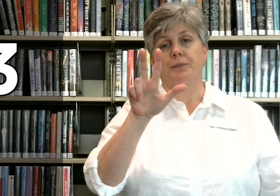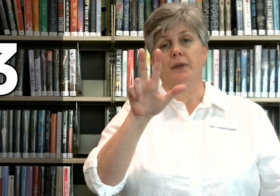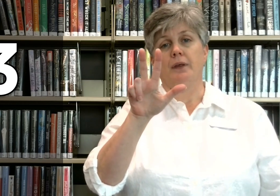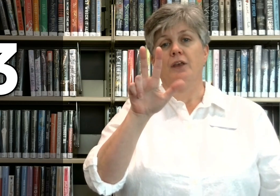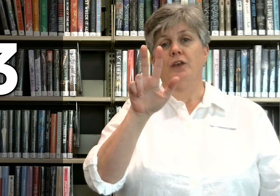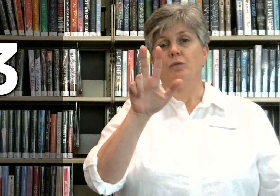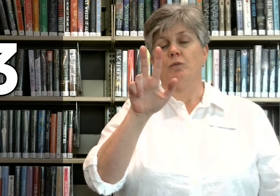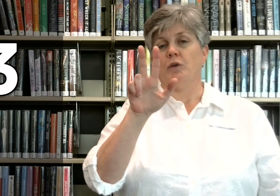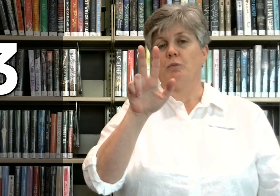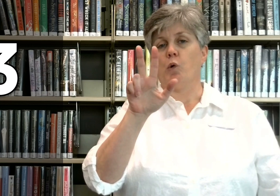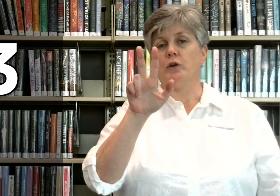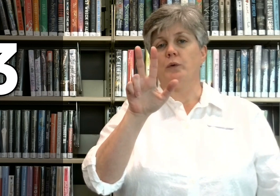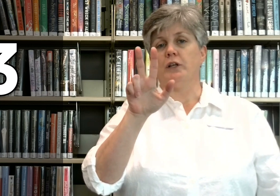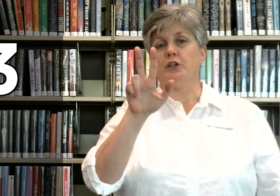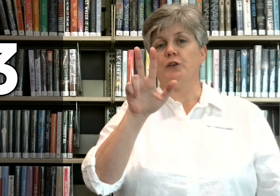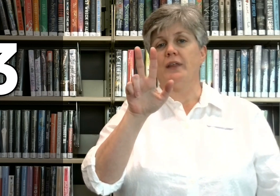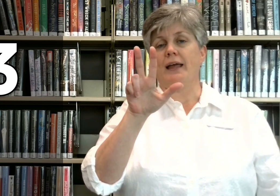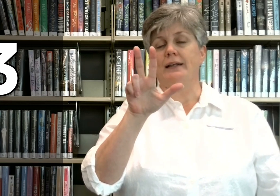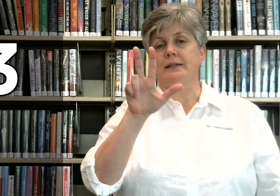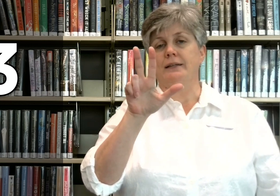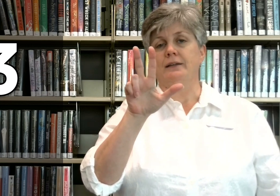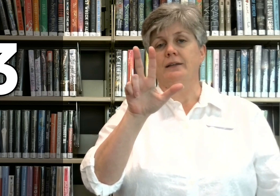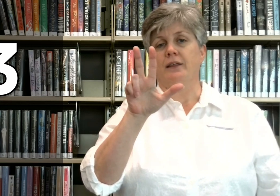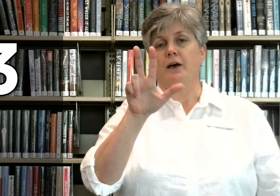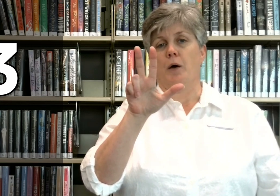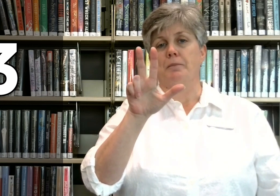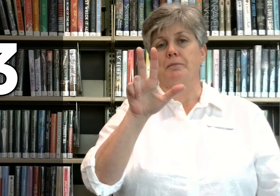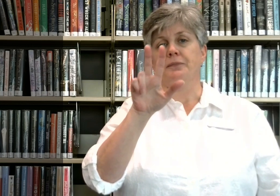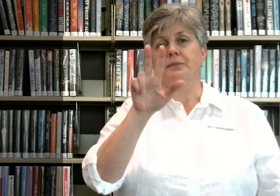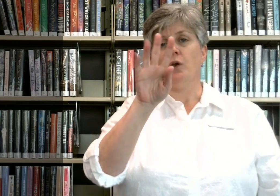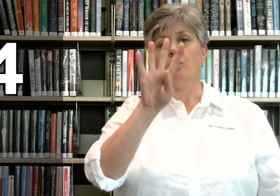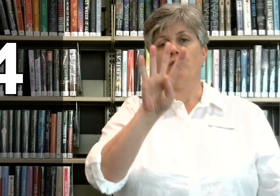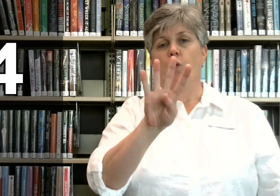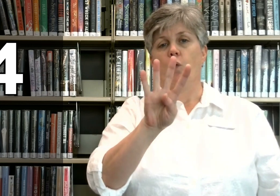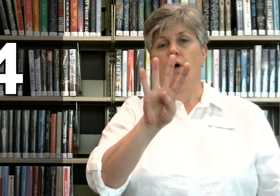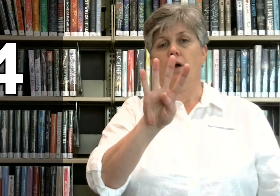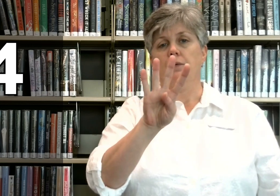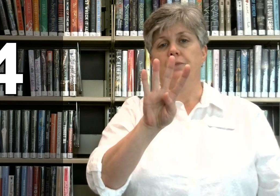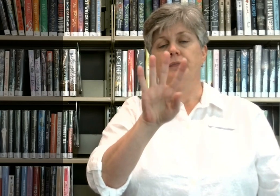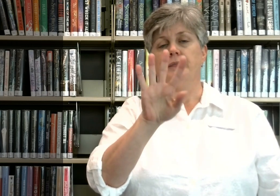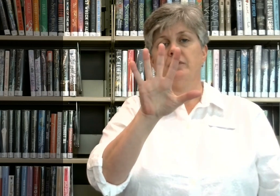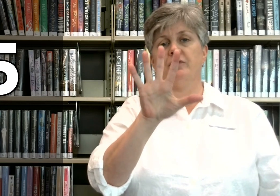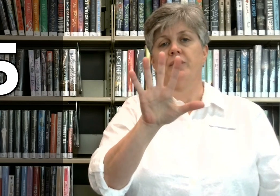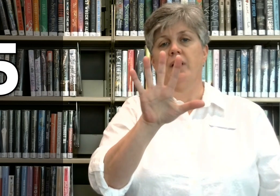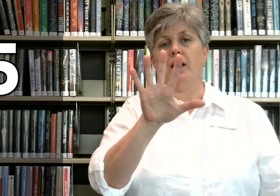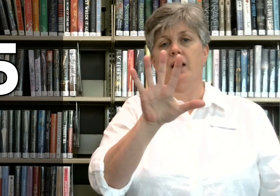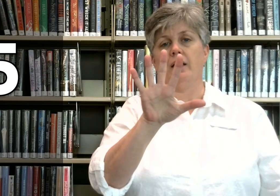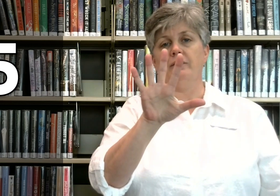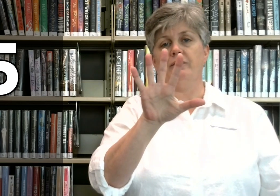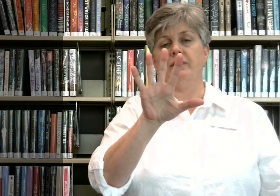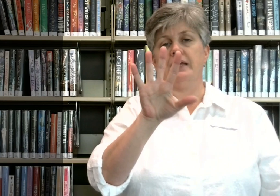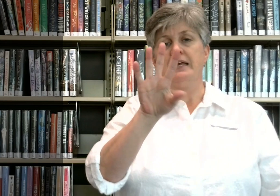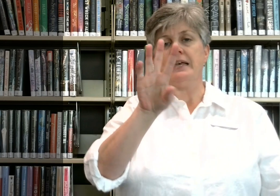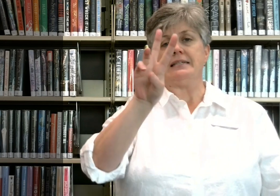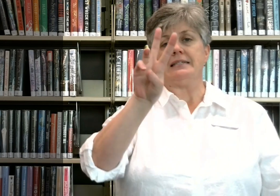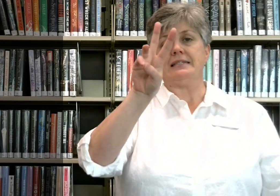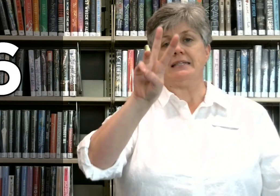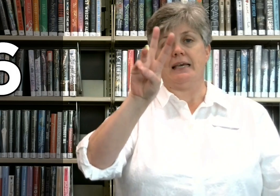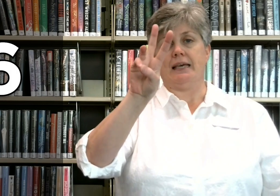It's important to include that thumb. Four, five, six,